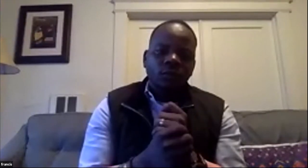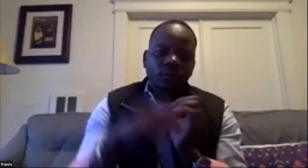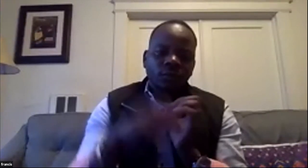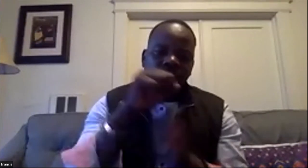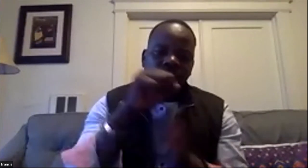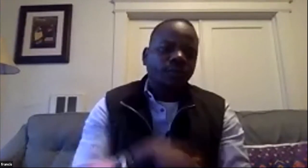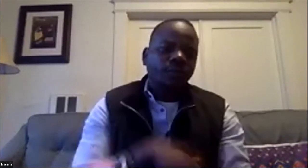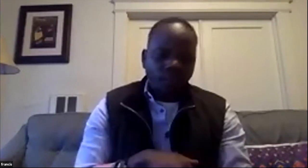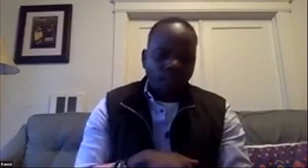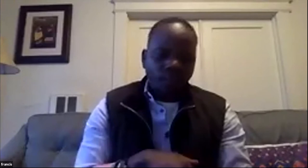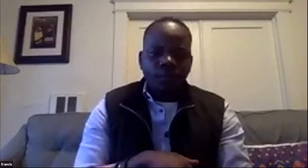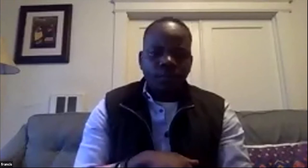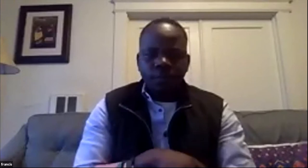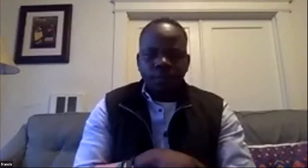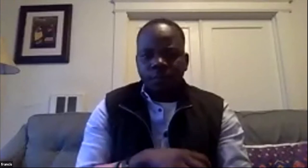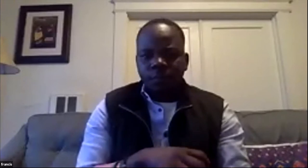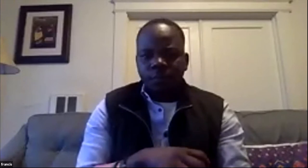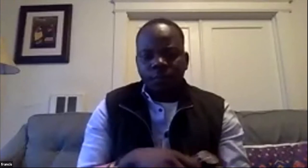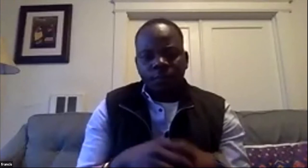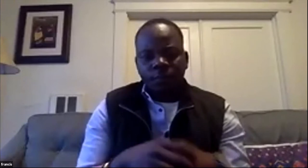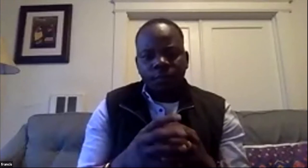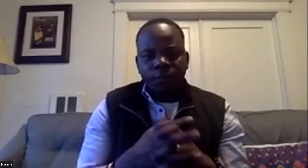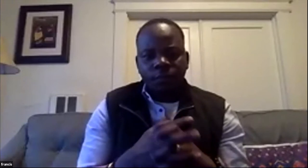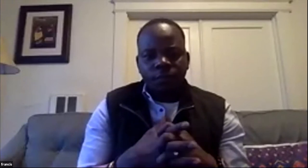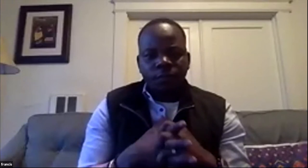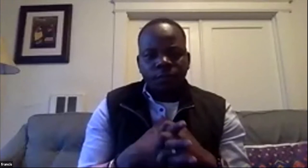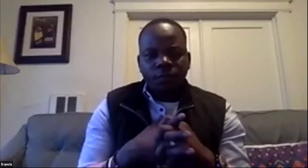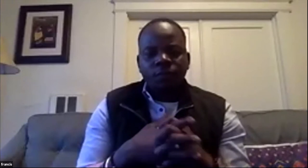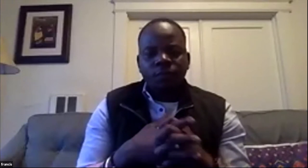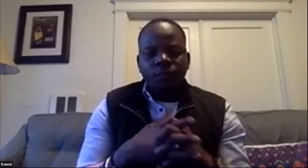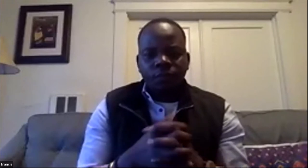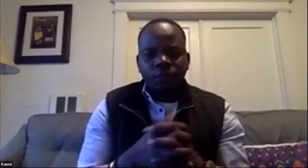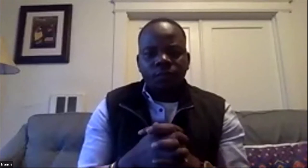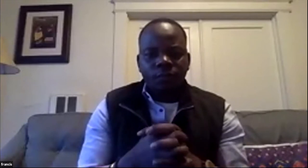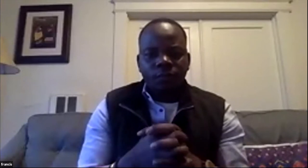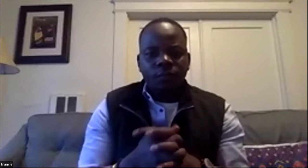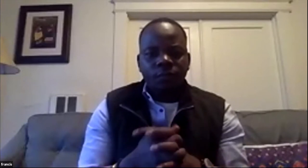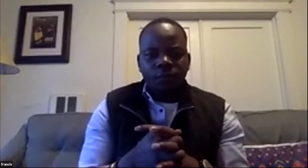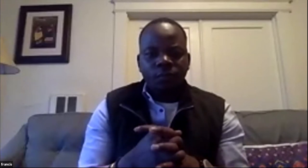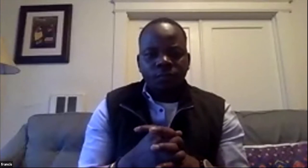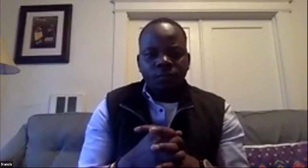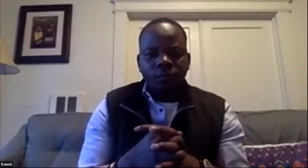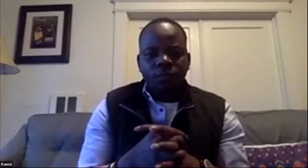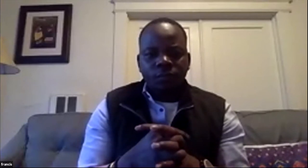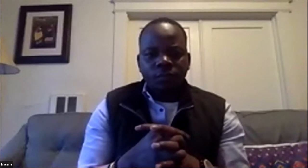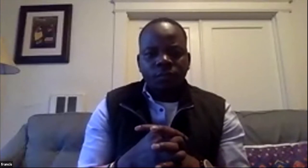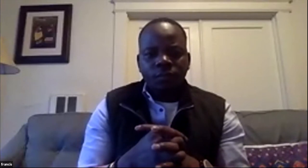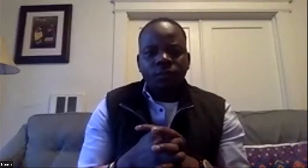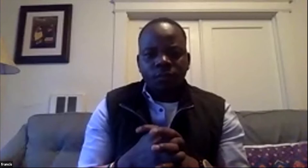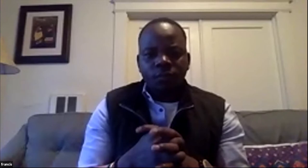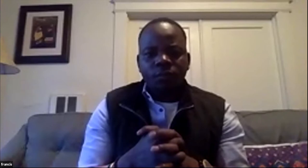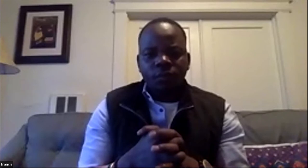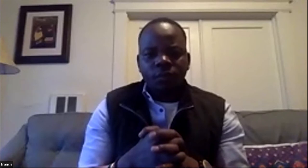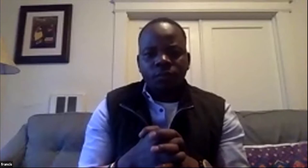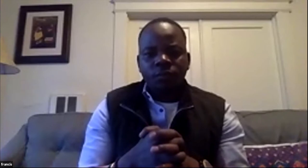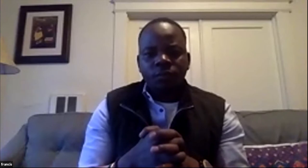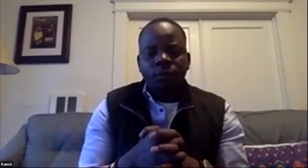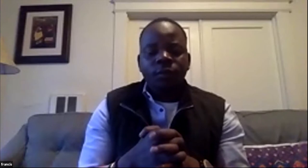and we have a lot of things to clean up so we need more deaf leaders like like him um to make the